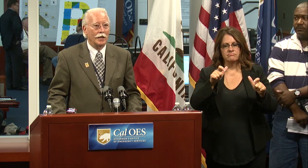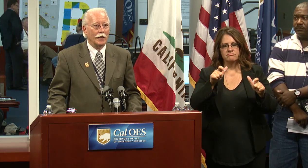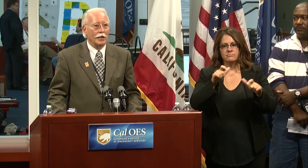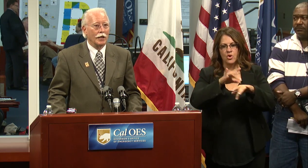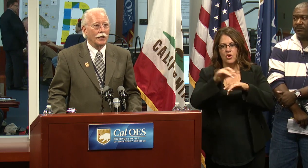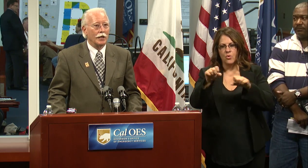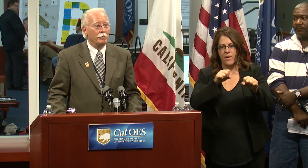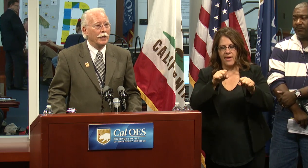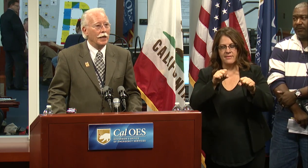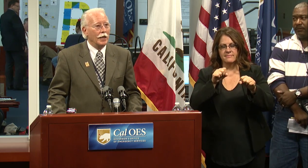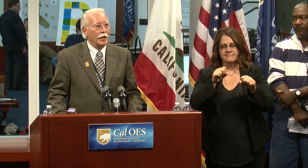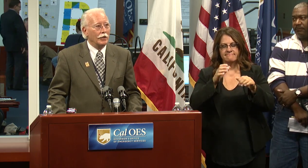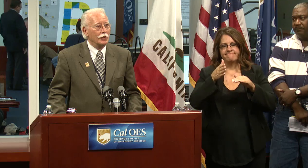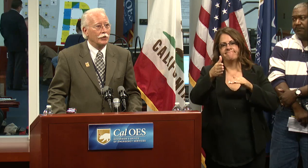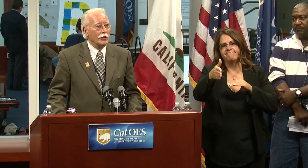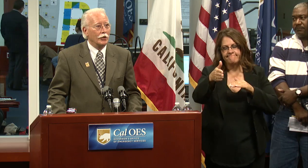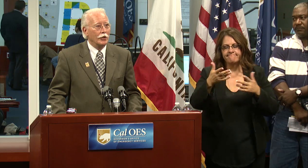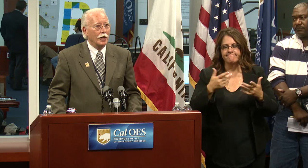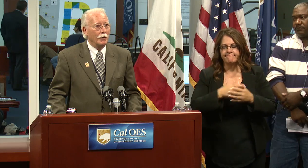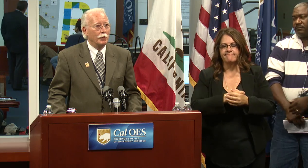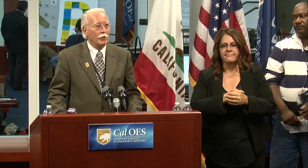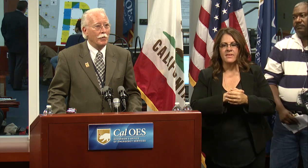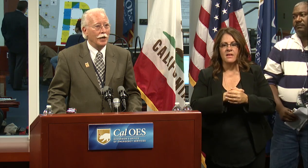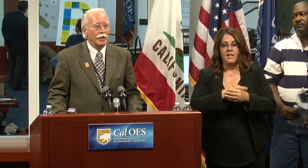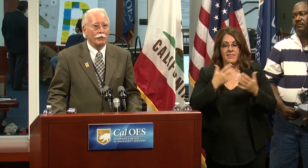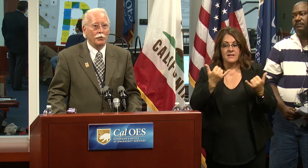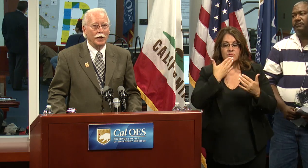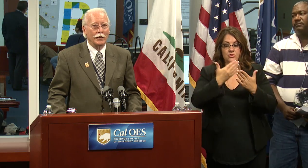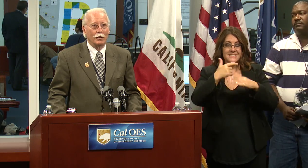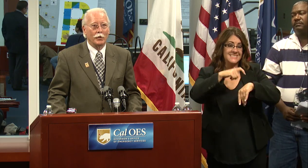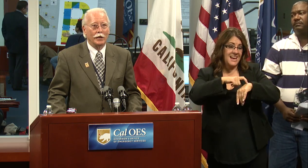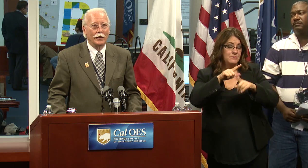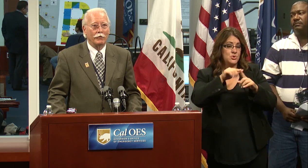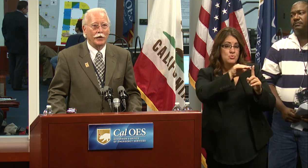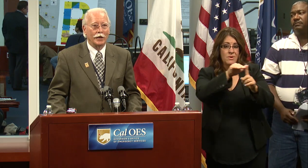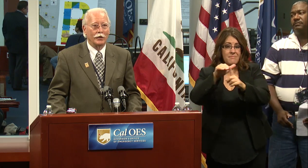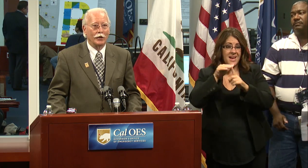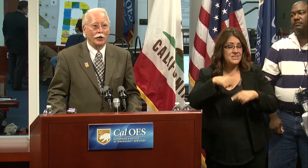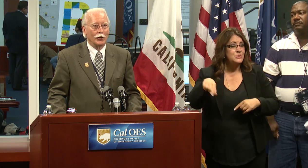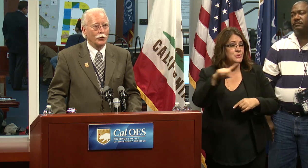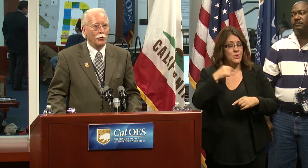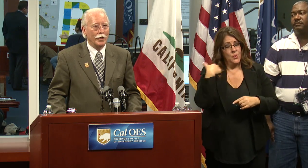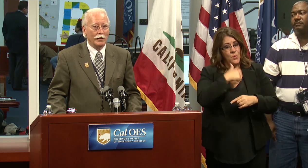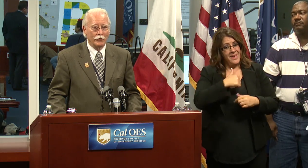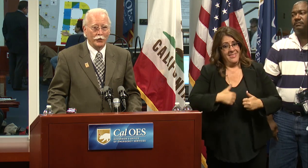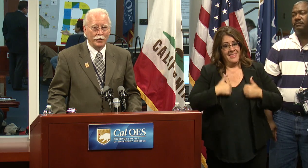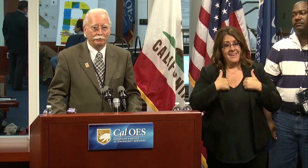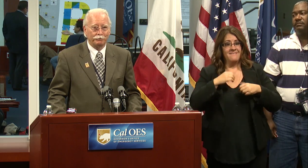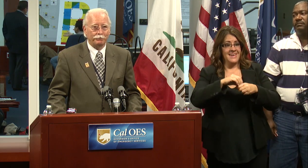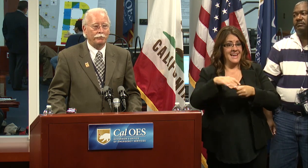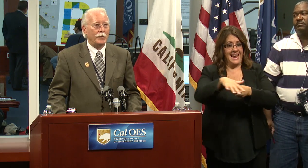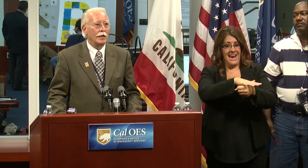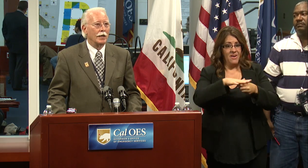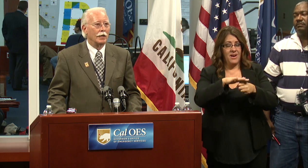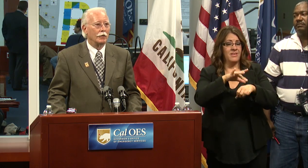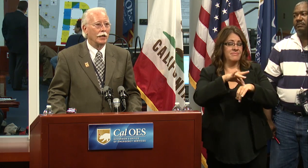this one. This is a good time to remind everyone that we live in earthquake country.